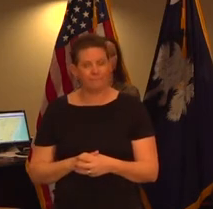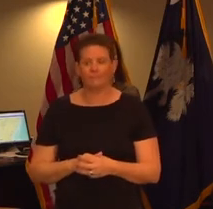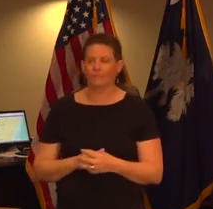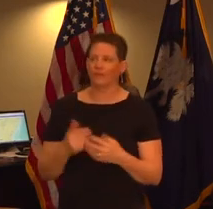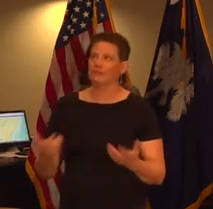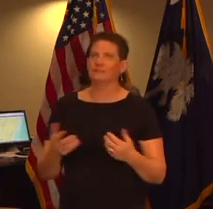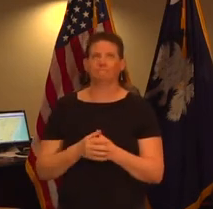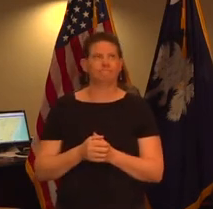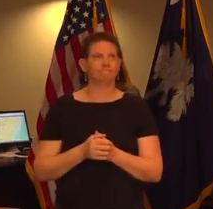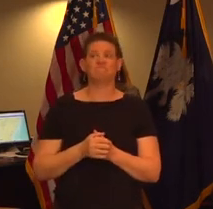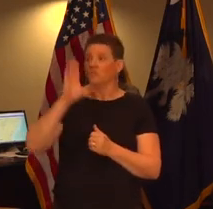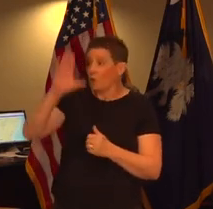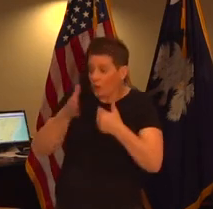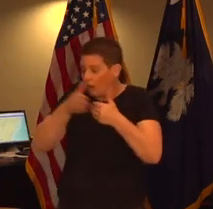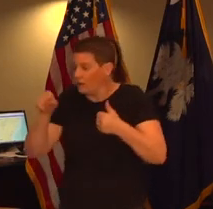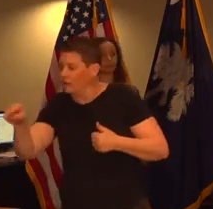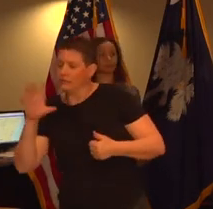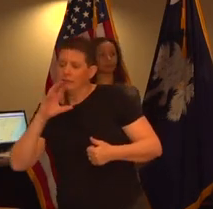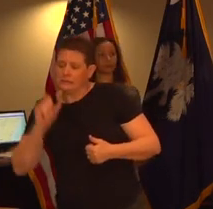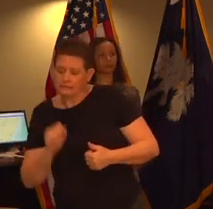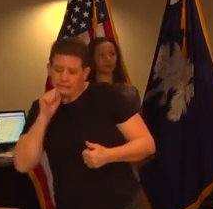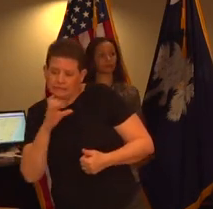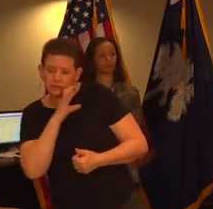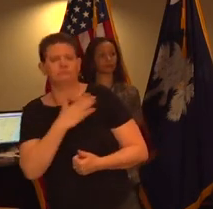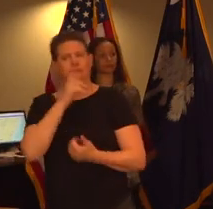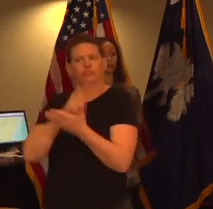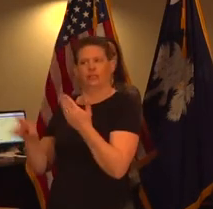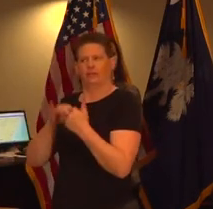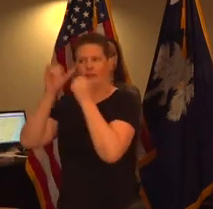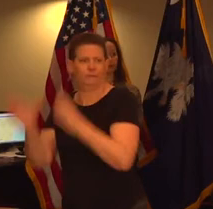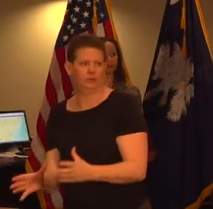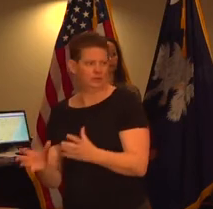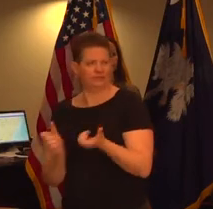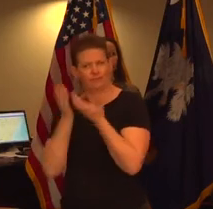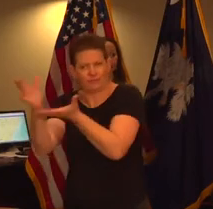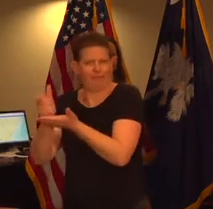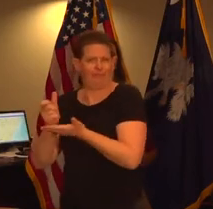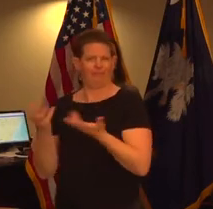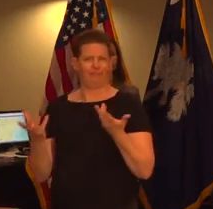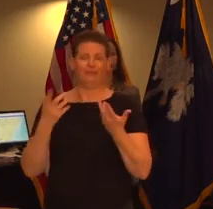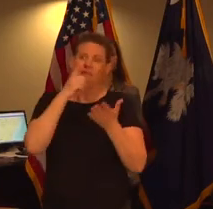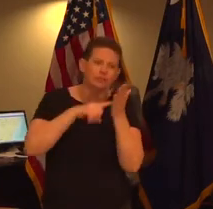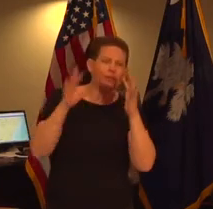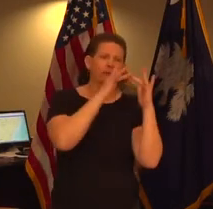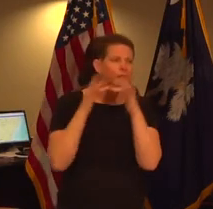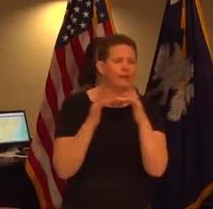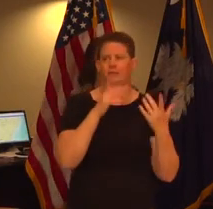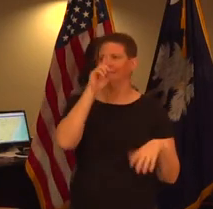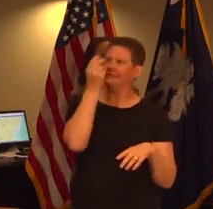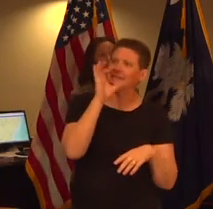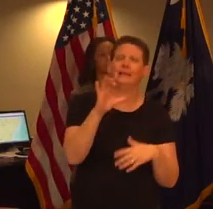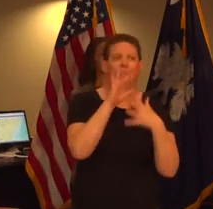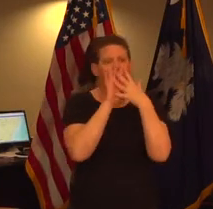your your senior neighbors uh there's a wealth of information on the websites of dhick and and all the others